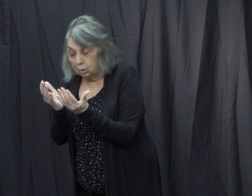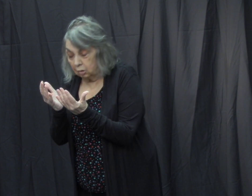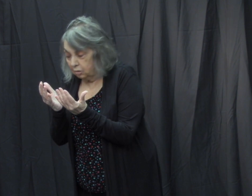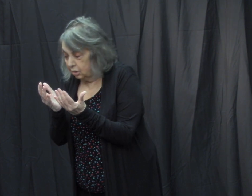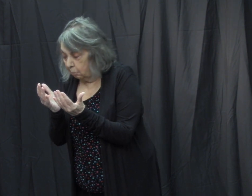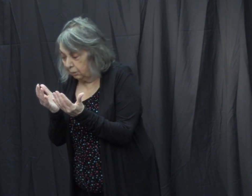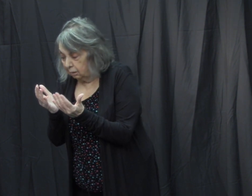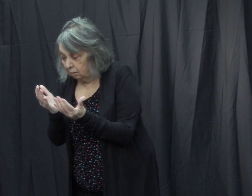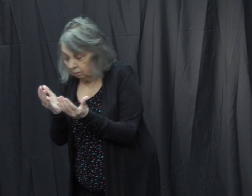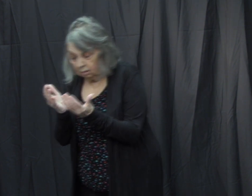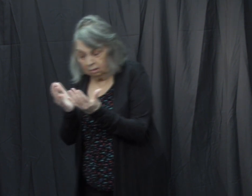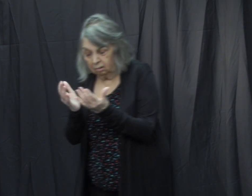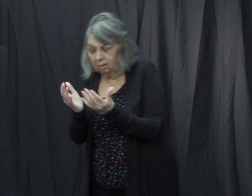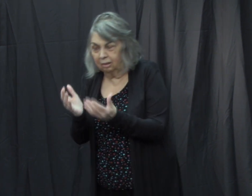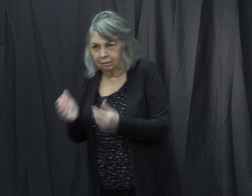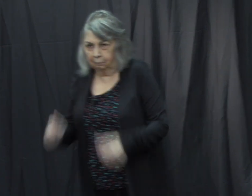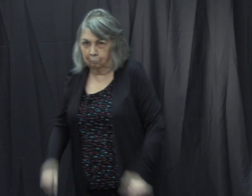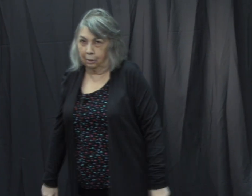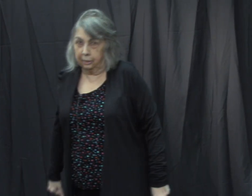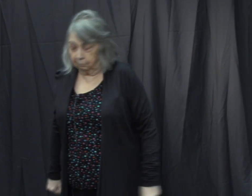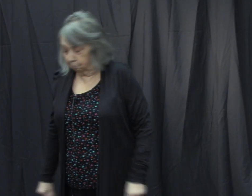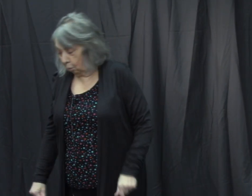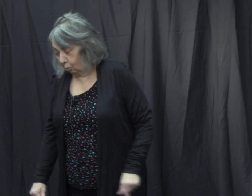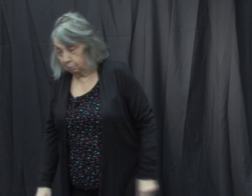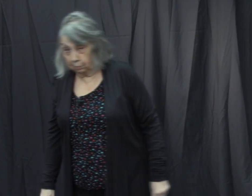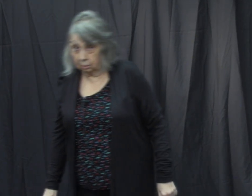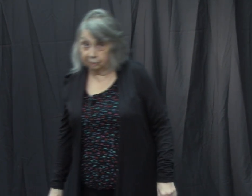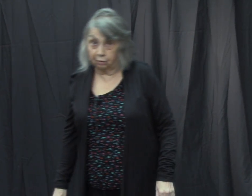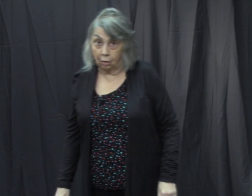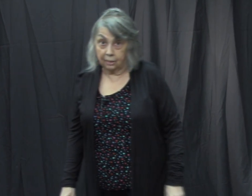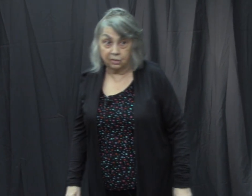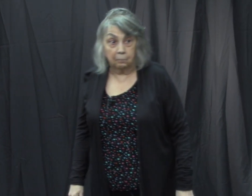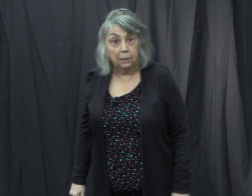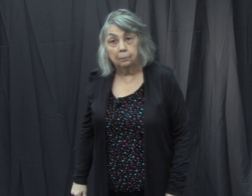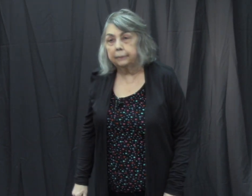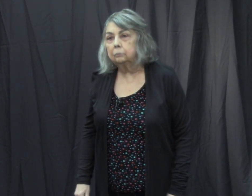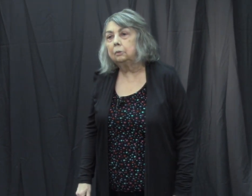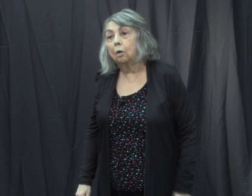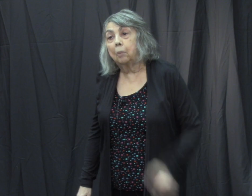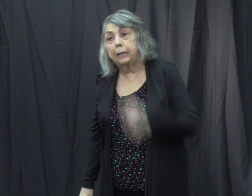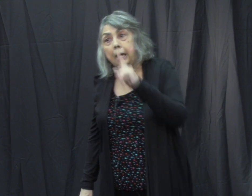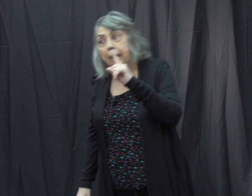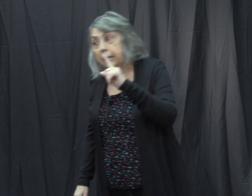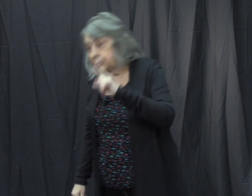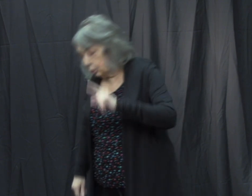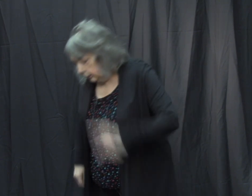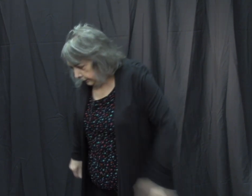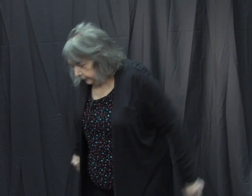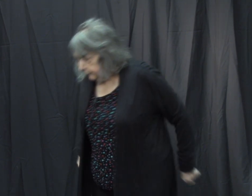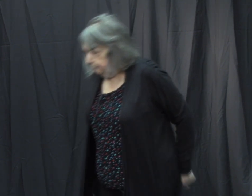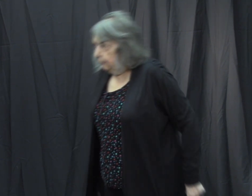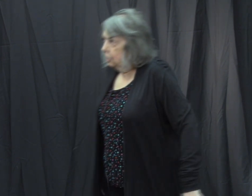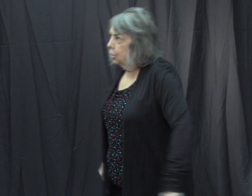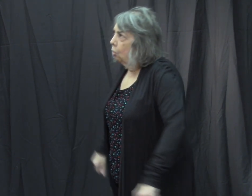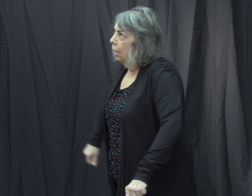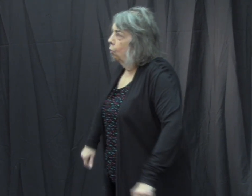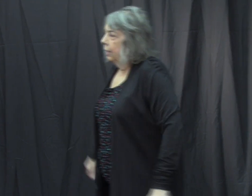or something. Pretty boring book if you ask me, but nobody has. So I waited